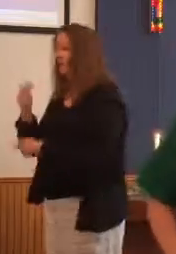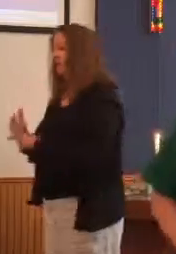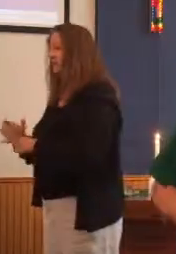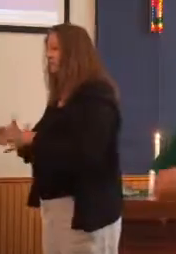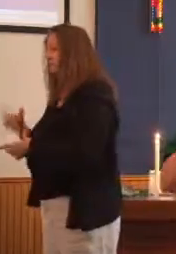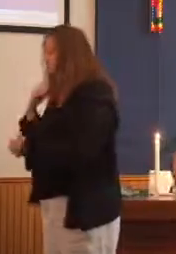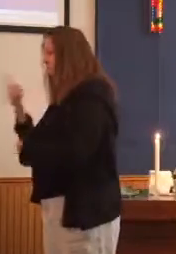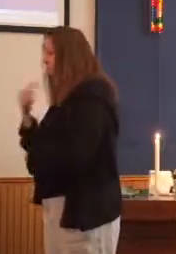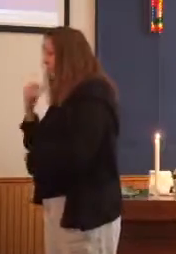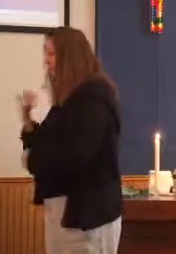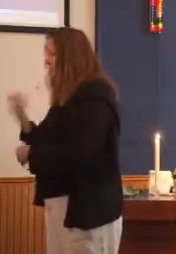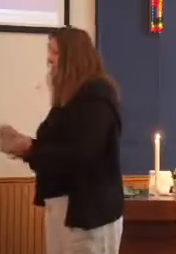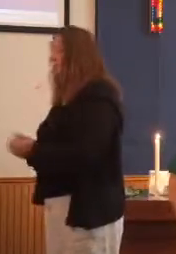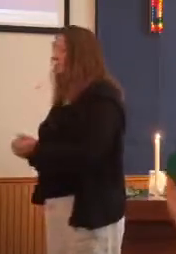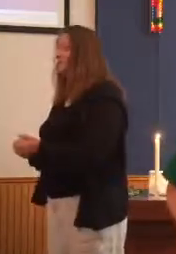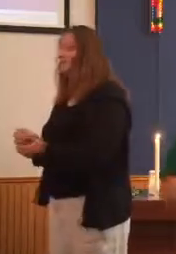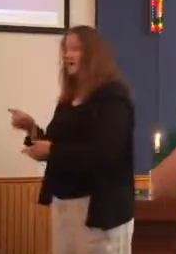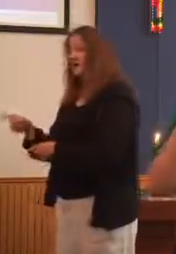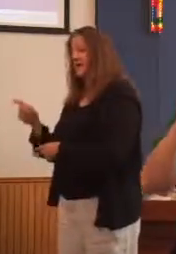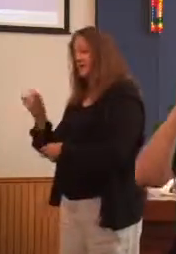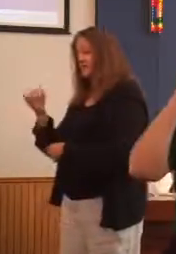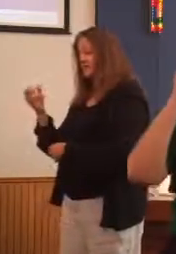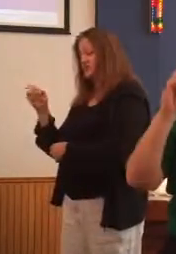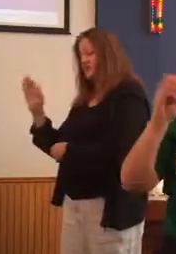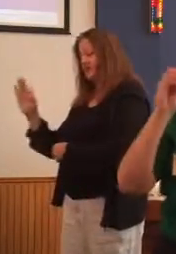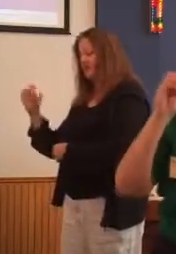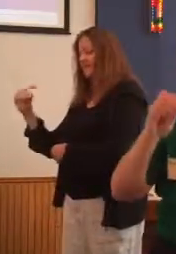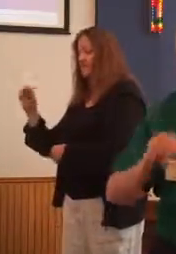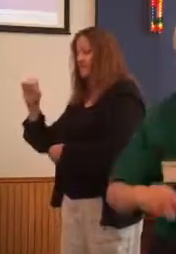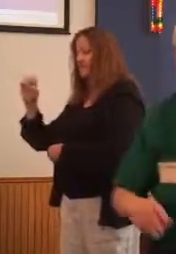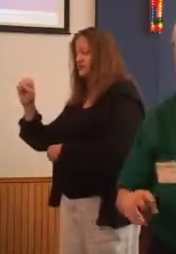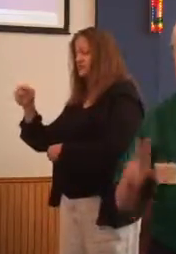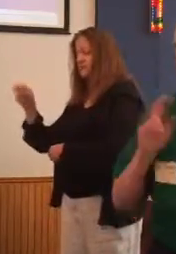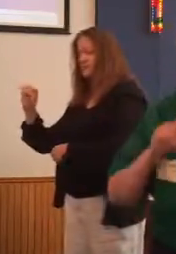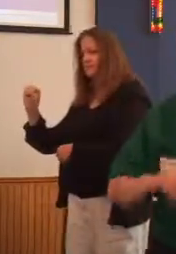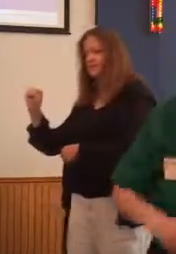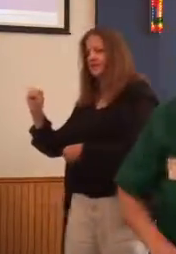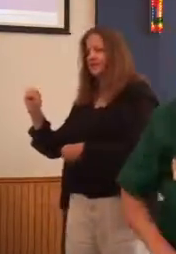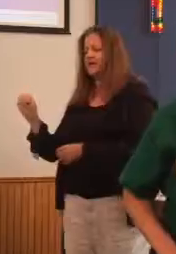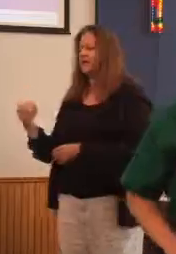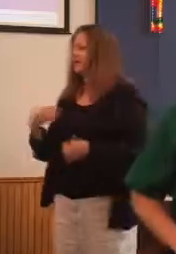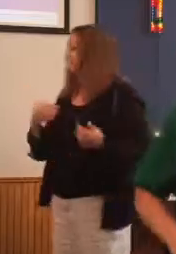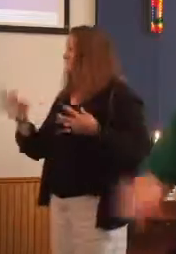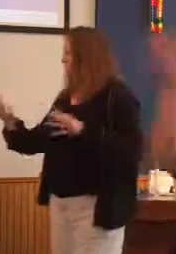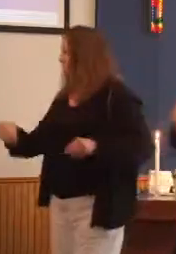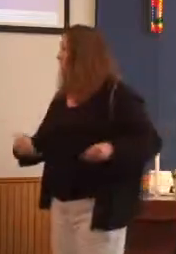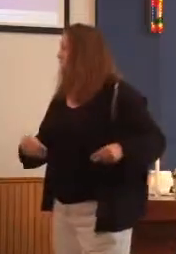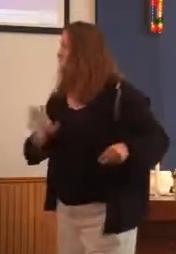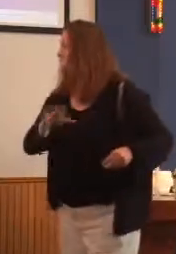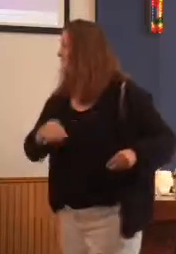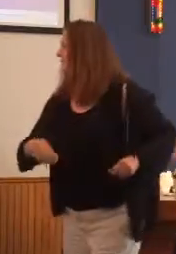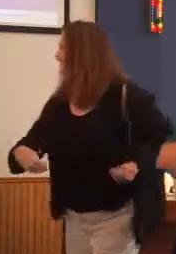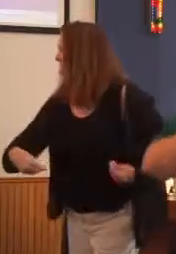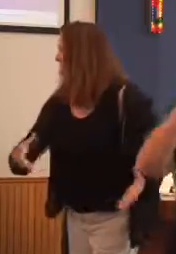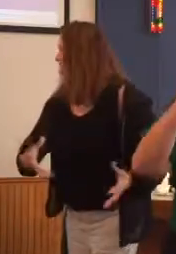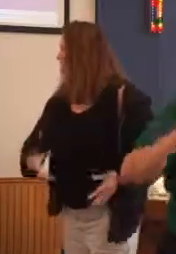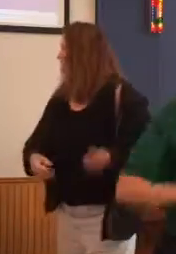And Japheth and Shem carefully covered their father without looking at him. Now, usually,